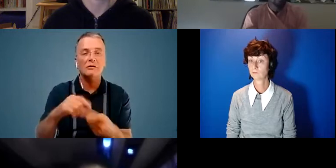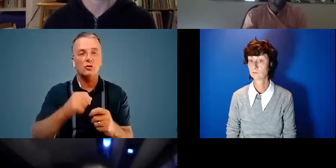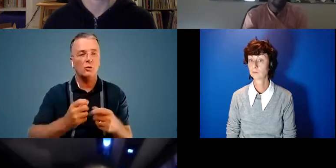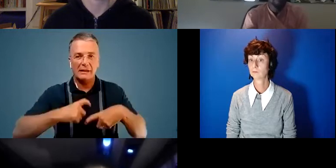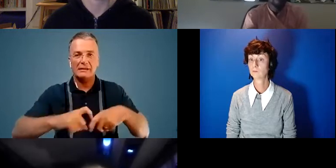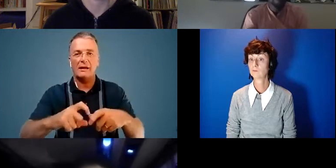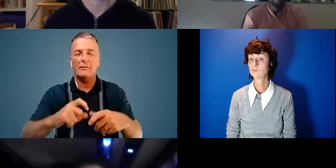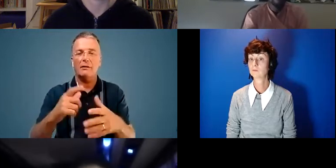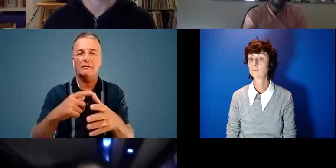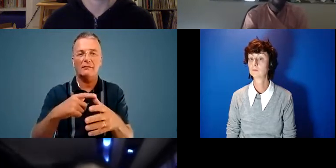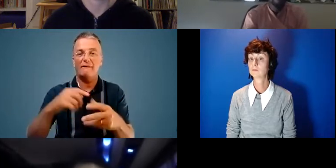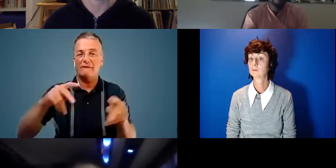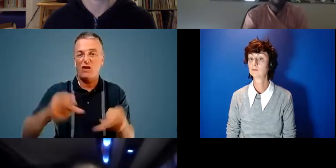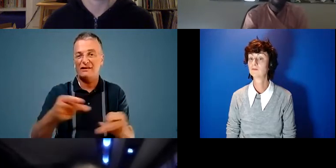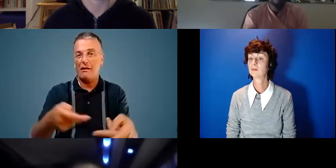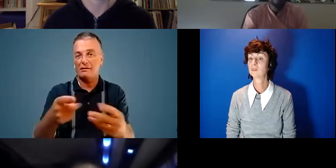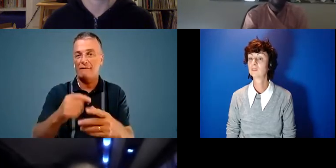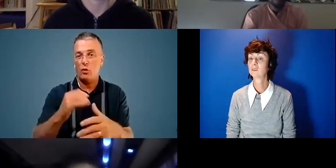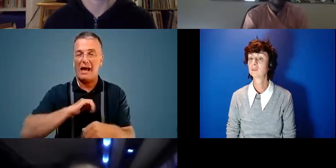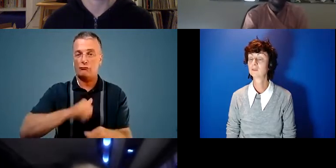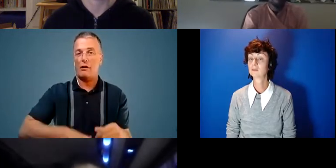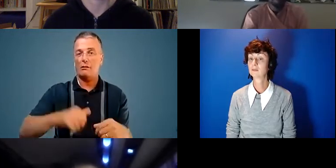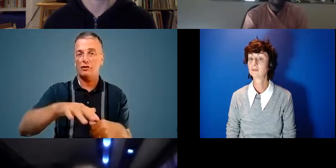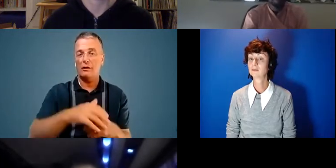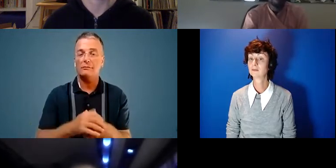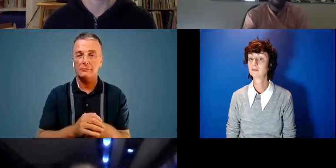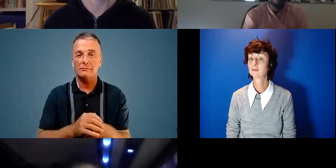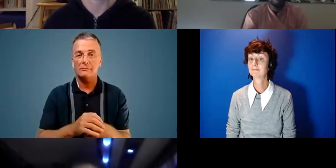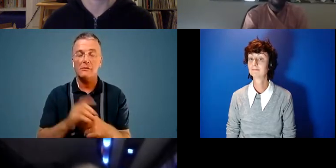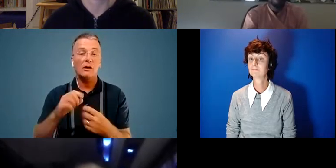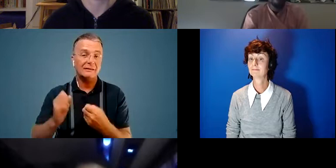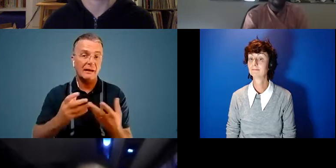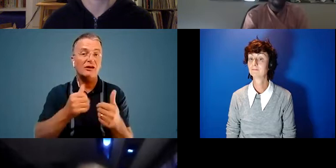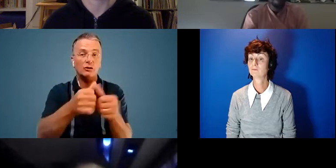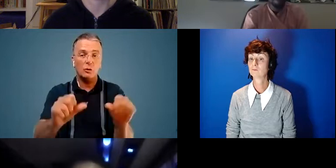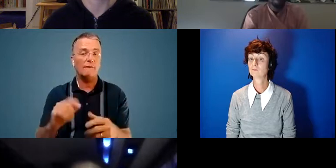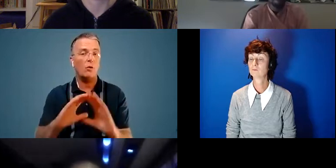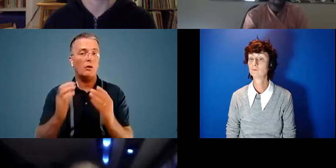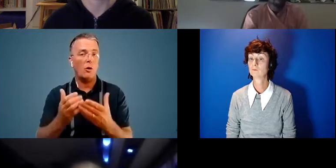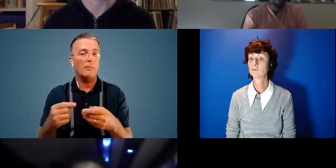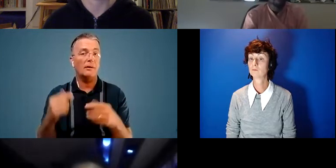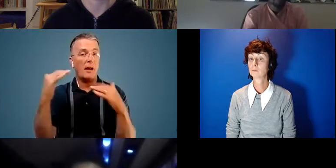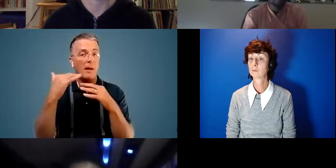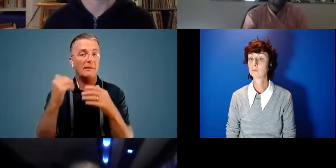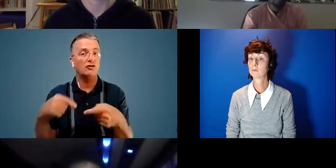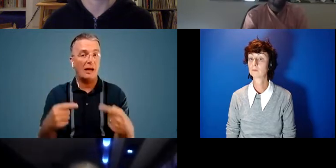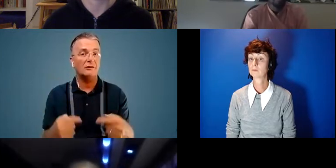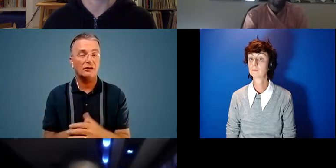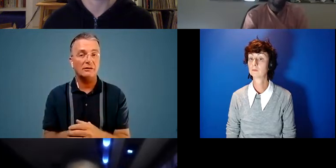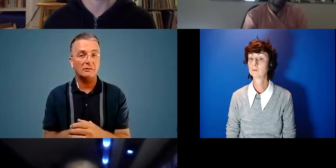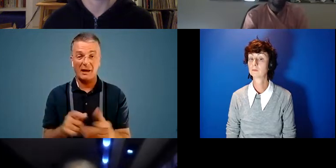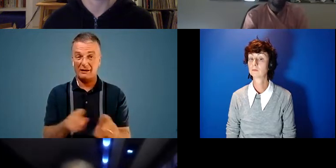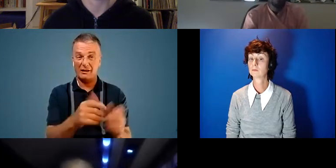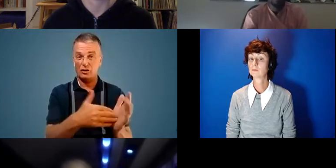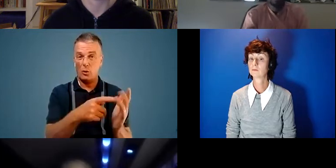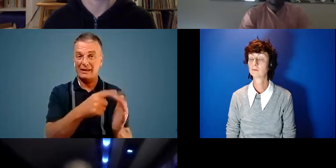All three of them, very unique, yet delivering solutions for global climate challenges. And like Zoe said,